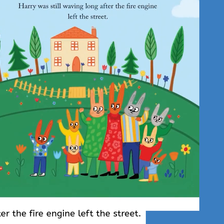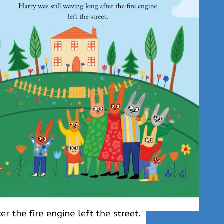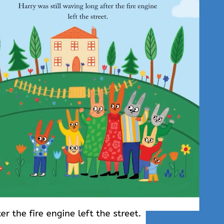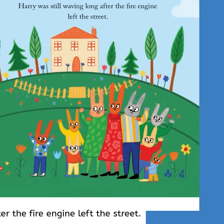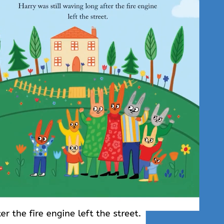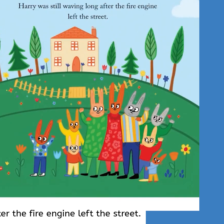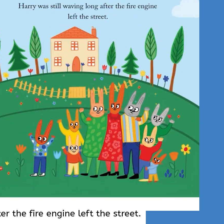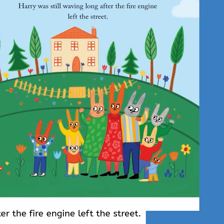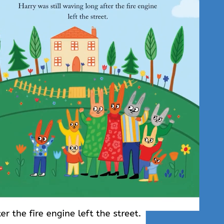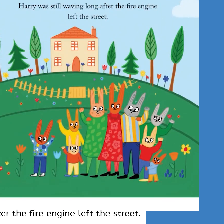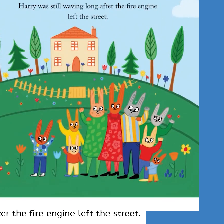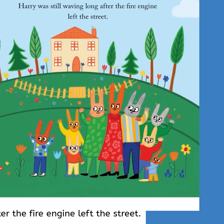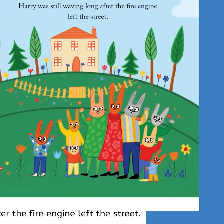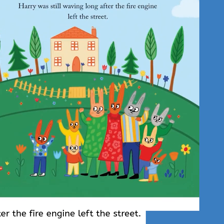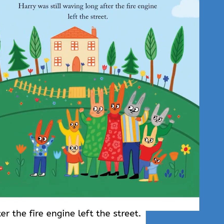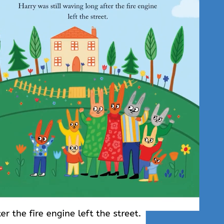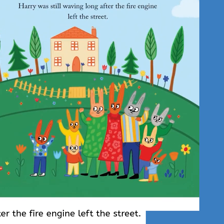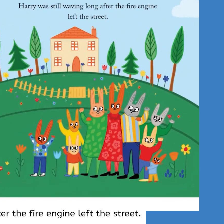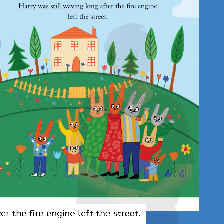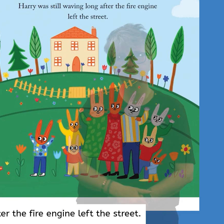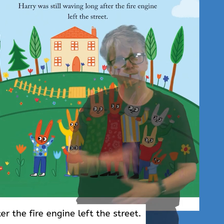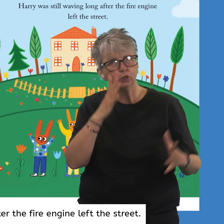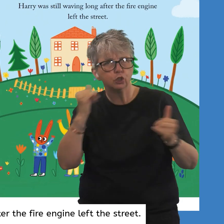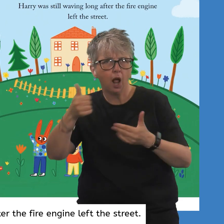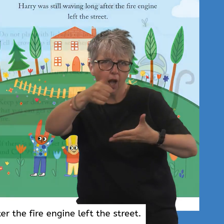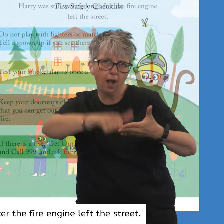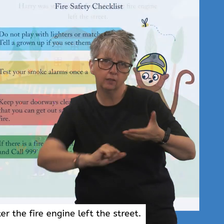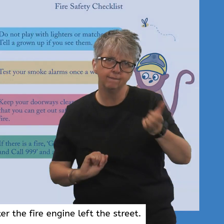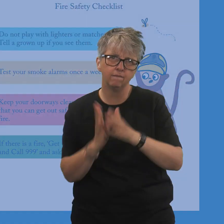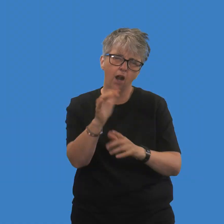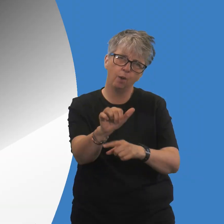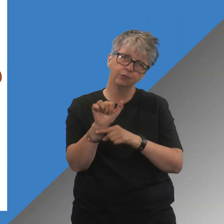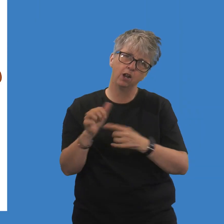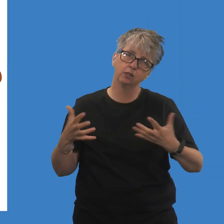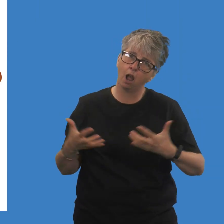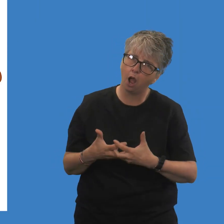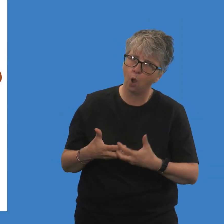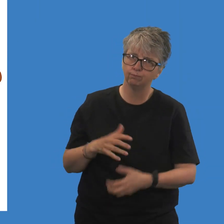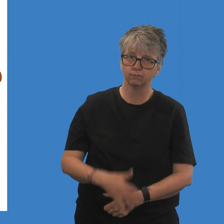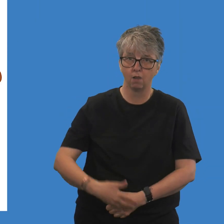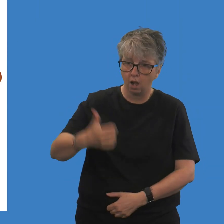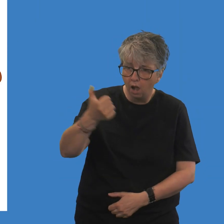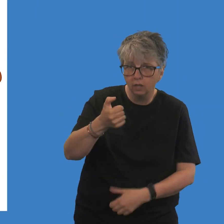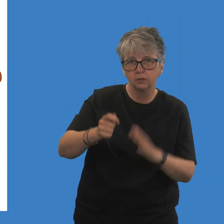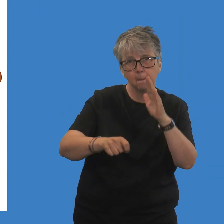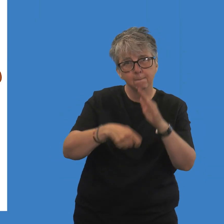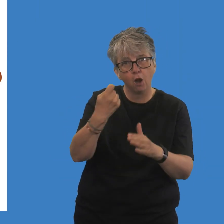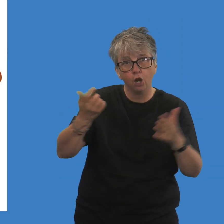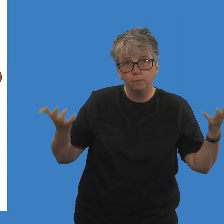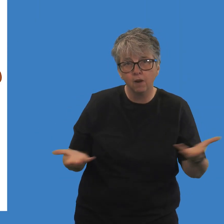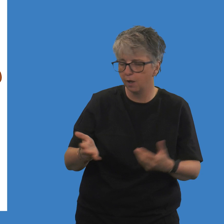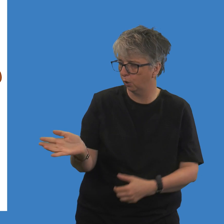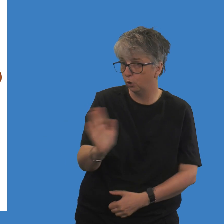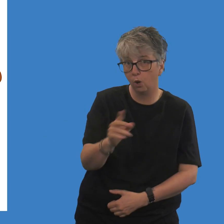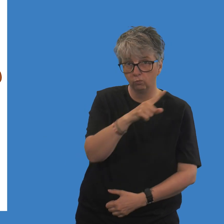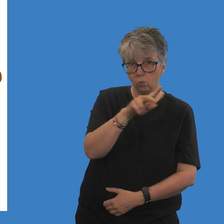Harry was still waving long after the fire engine left the street. Fire Safety Checklist Do not play